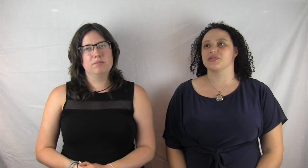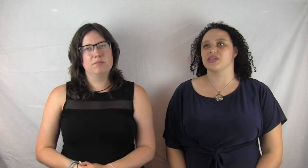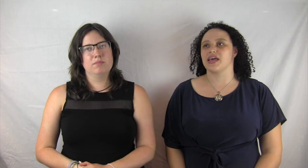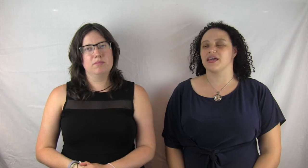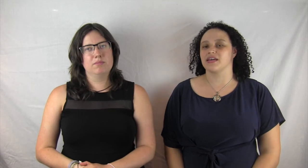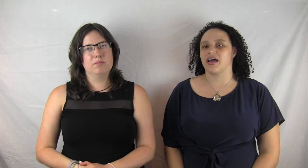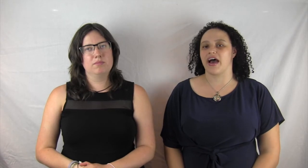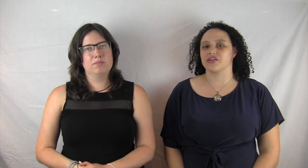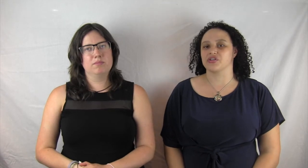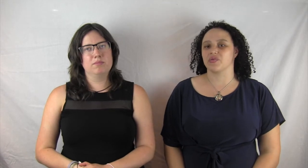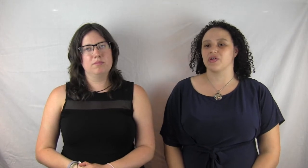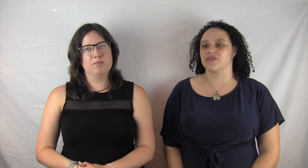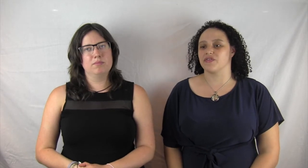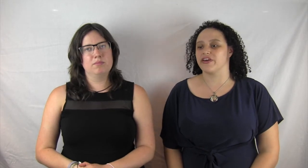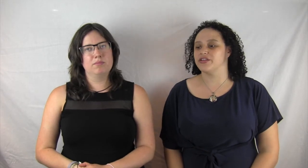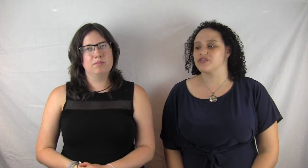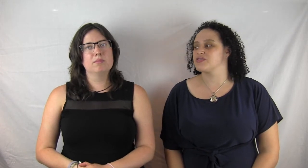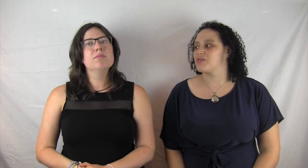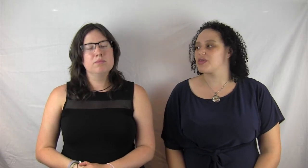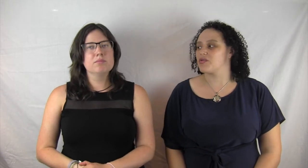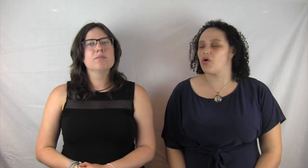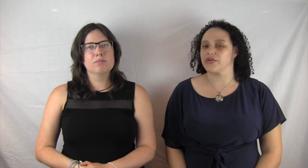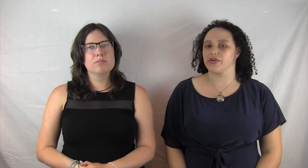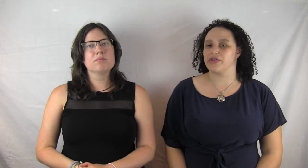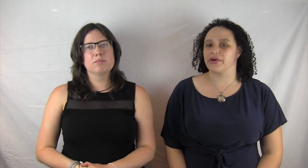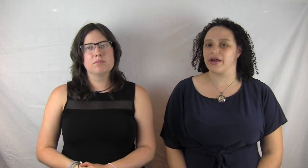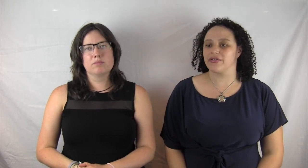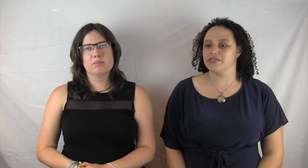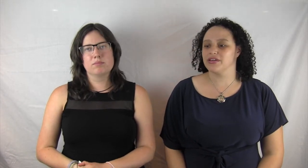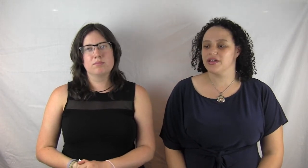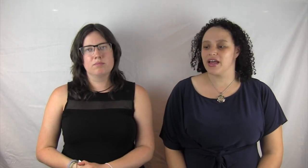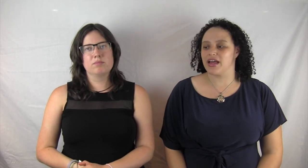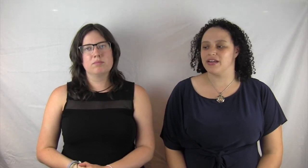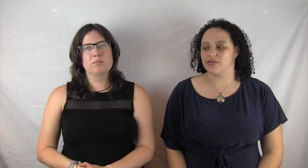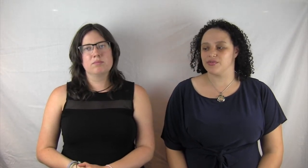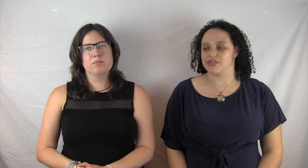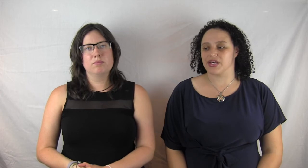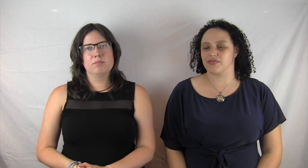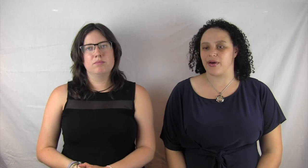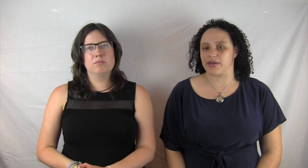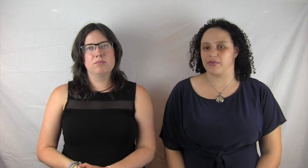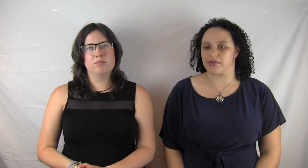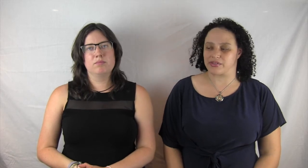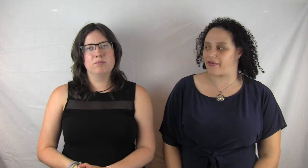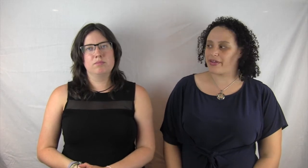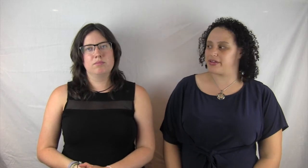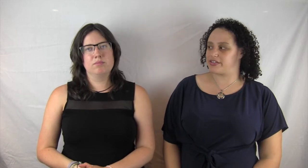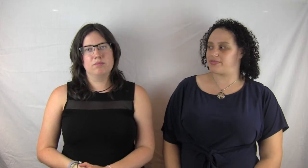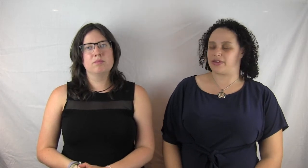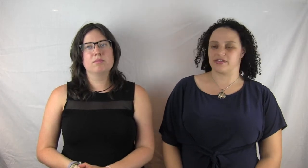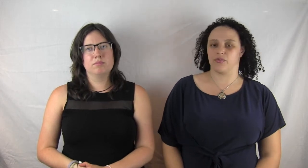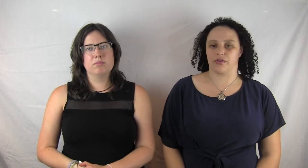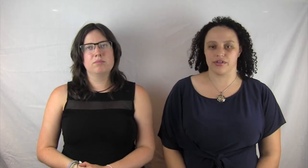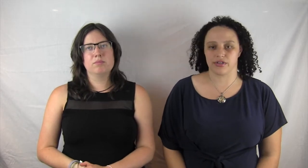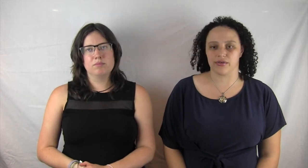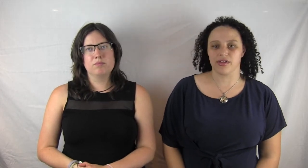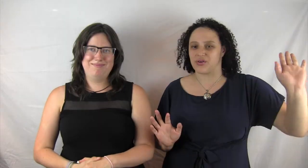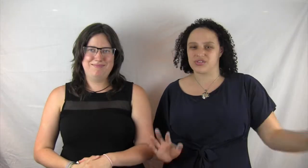was like actually one of the fates or something wandering around and he was like fucking with Scarlet just because he wanted to. So